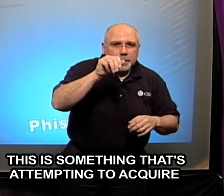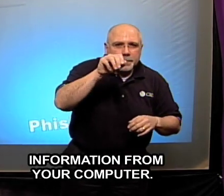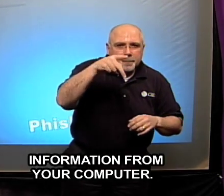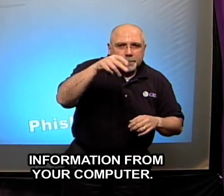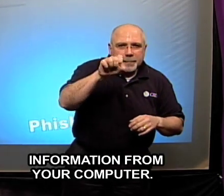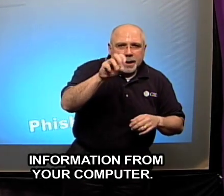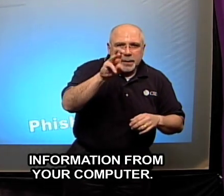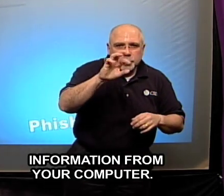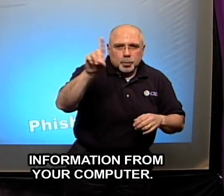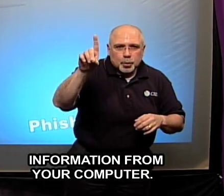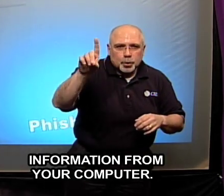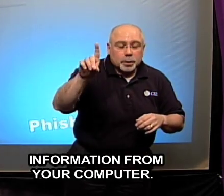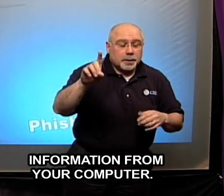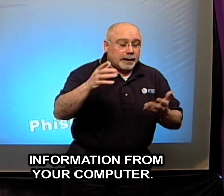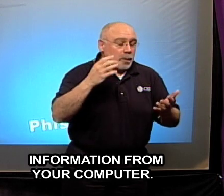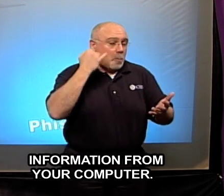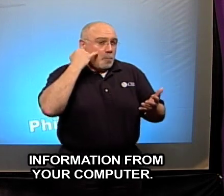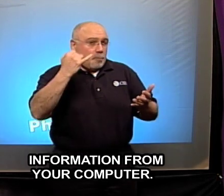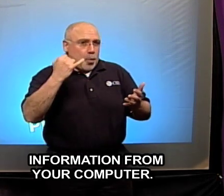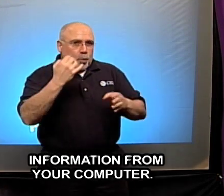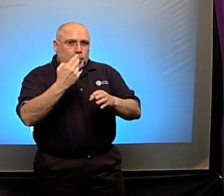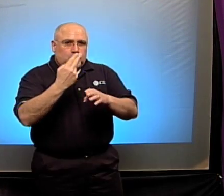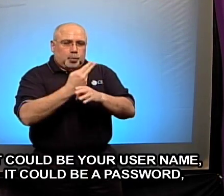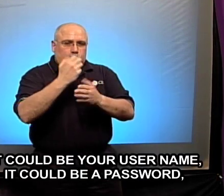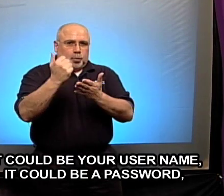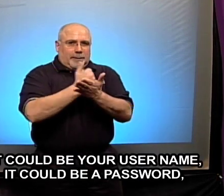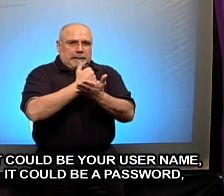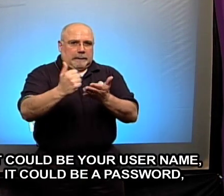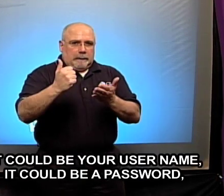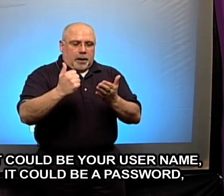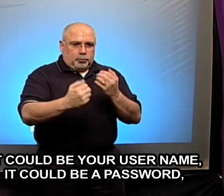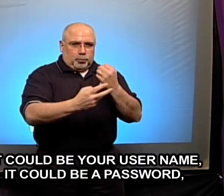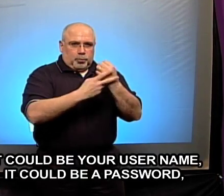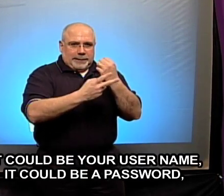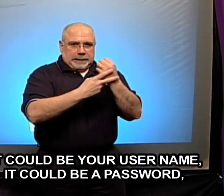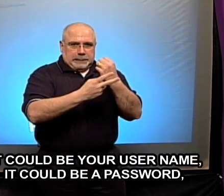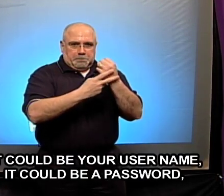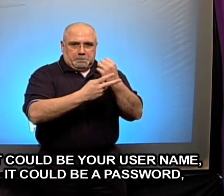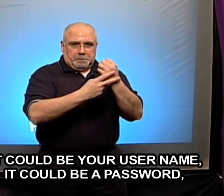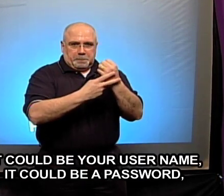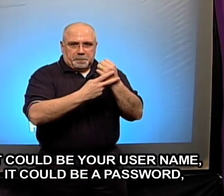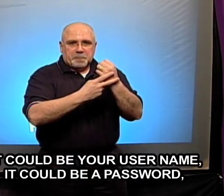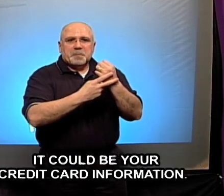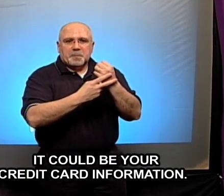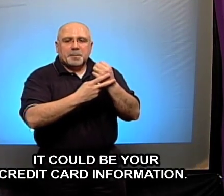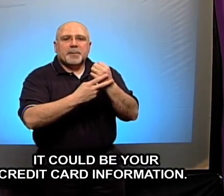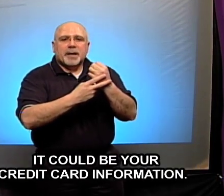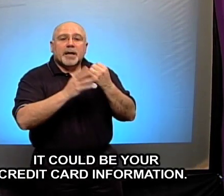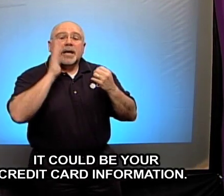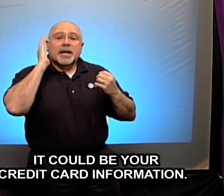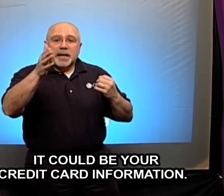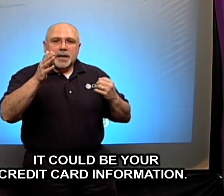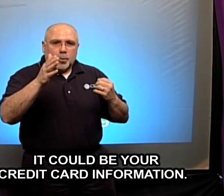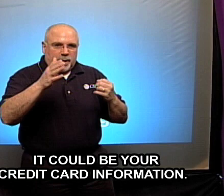information from your computer it could be your username it could be password it could be your credit card information